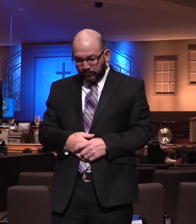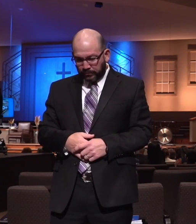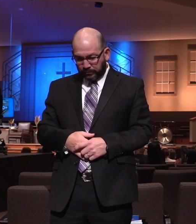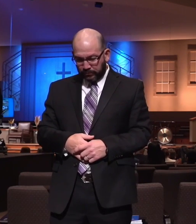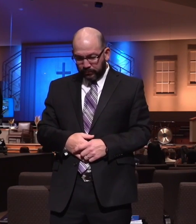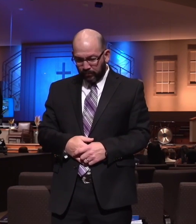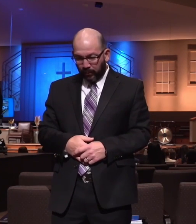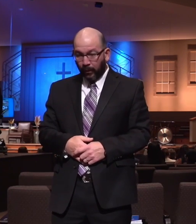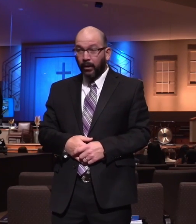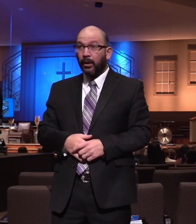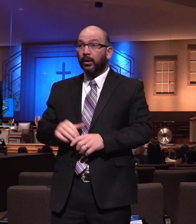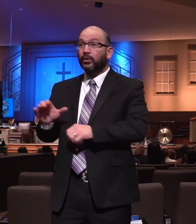Churches should take note.